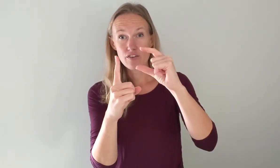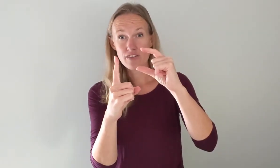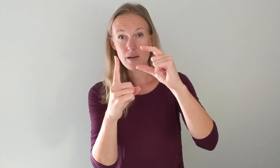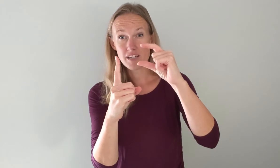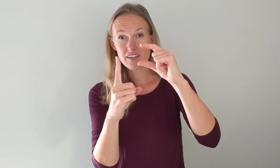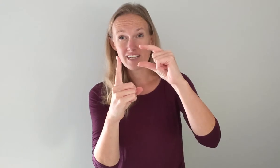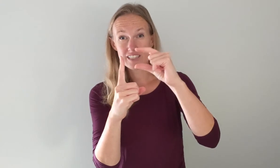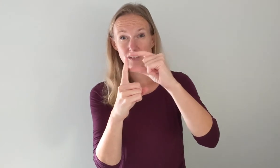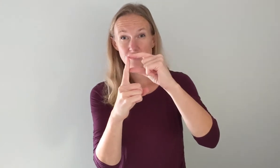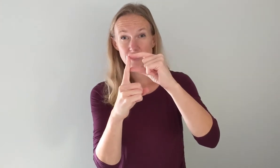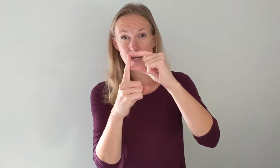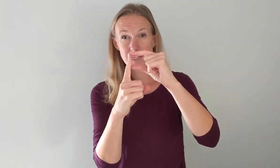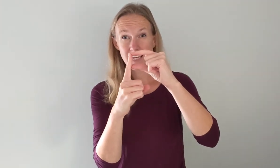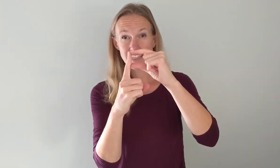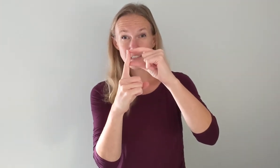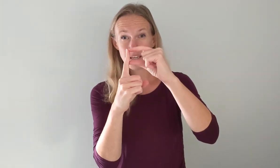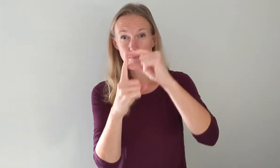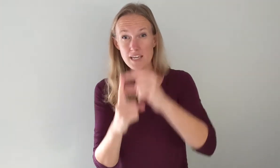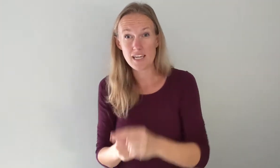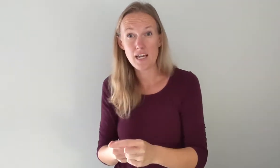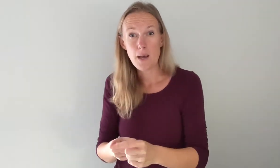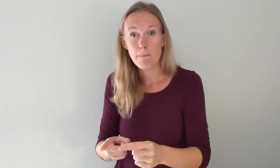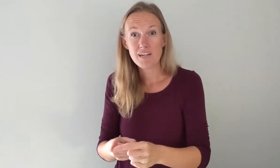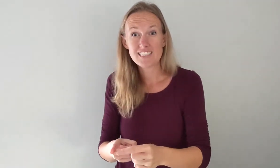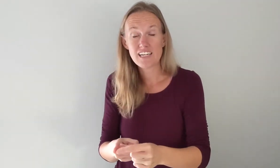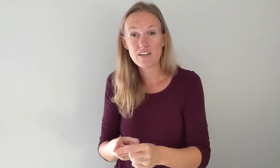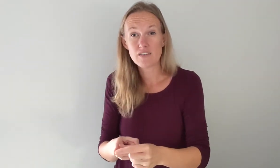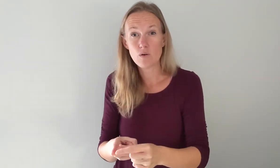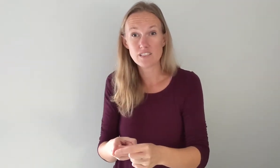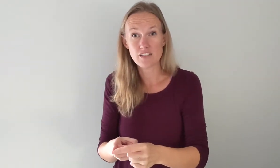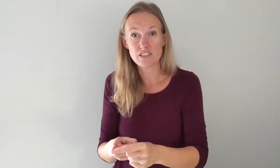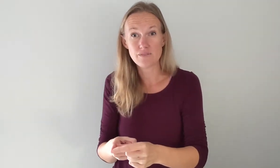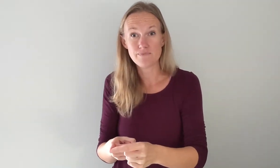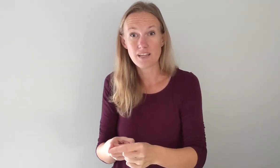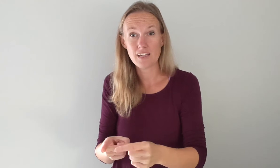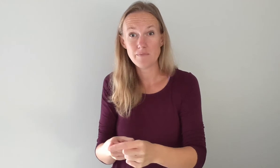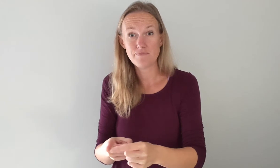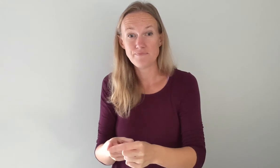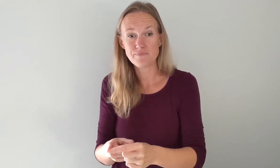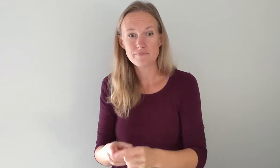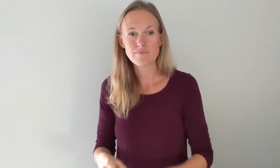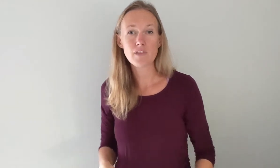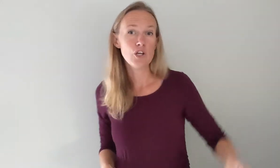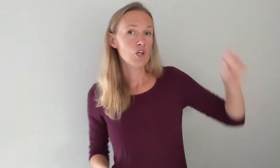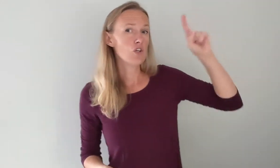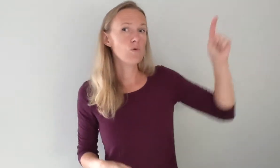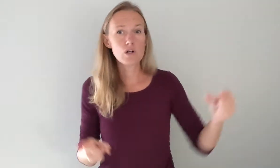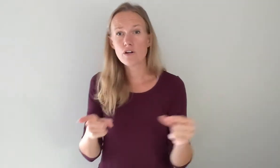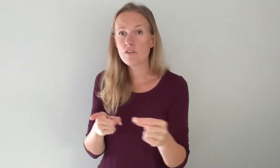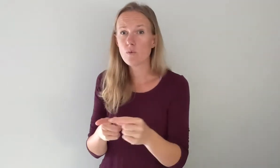thumb and your index finger of your dominant hand to make a P but it's here on the horizontal. Okay you were the